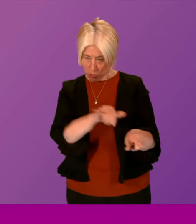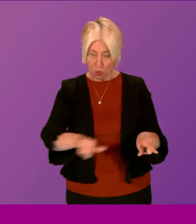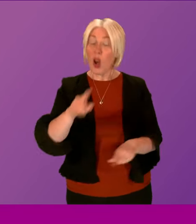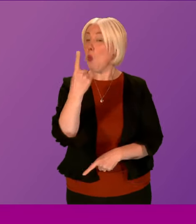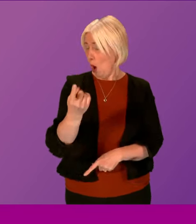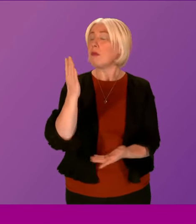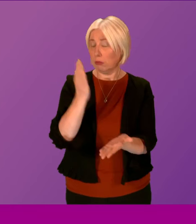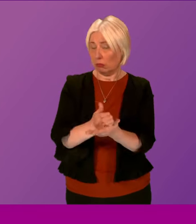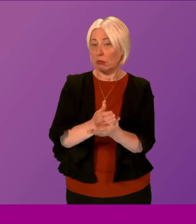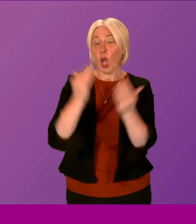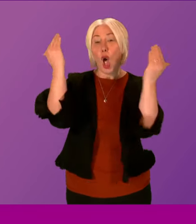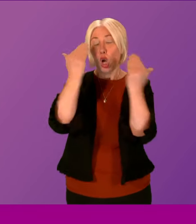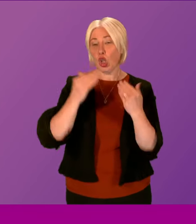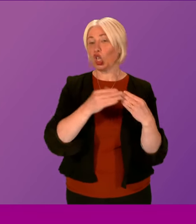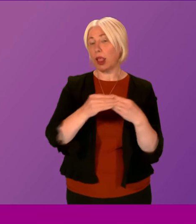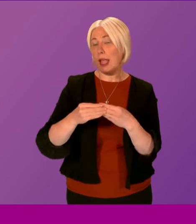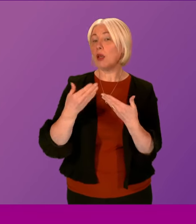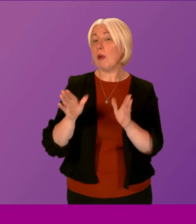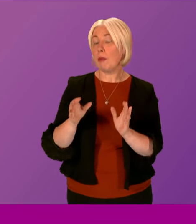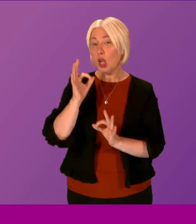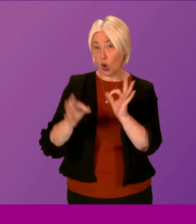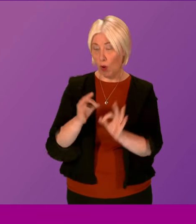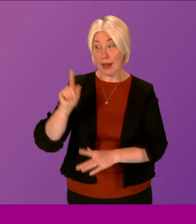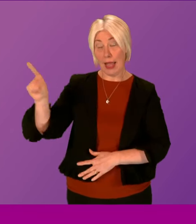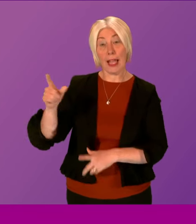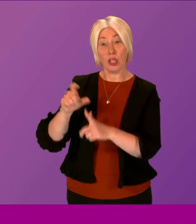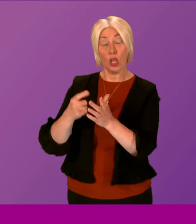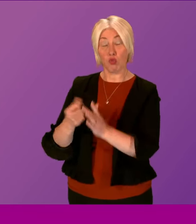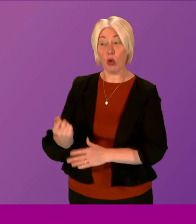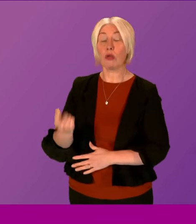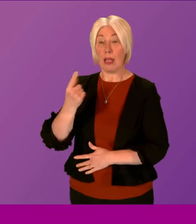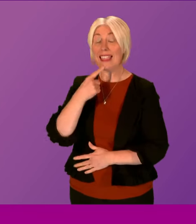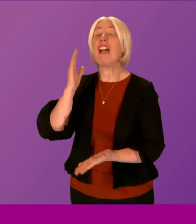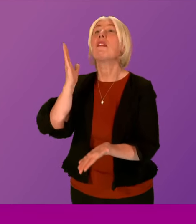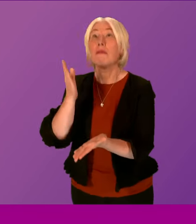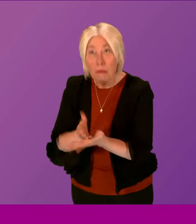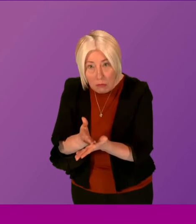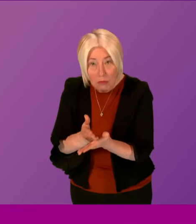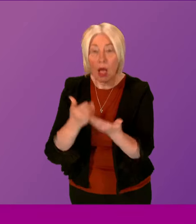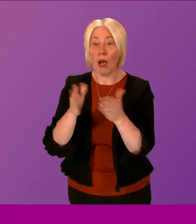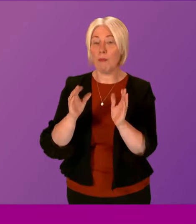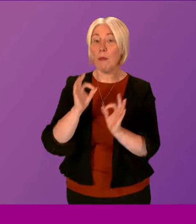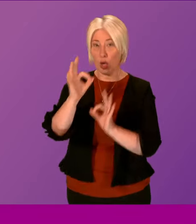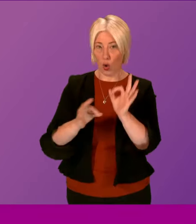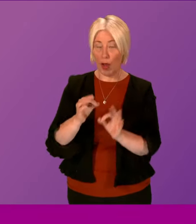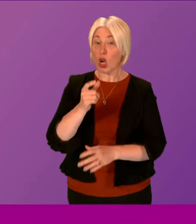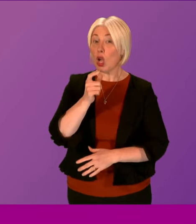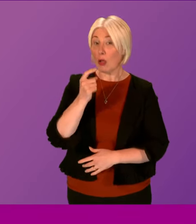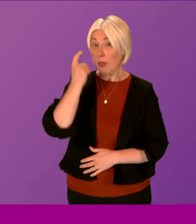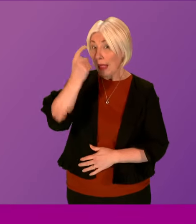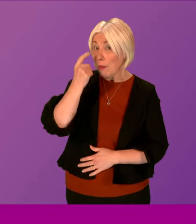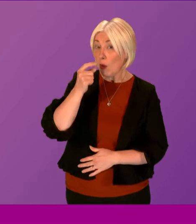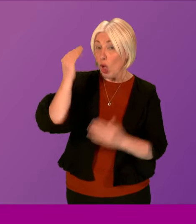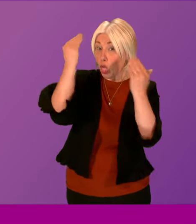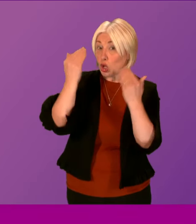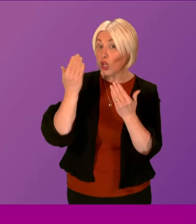public inquiry and take on board the suggestion that Douglas Ross has made that if there is to be a public inquiry, then could we consider a judge outwith Scotland?